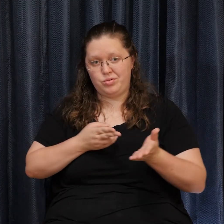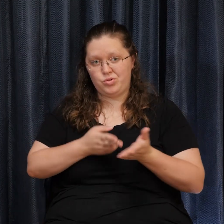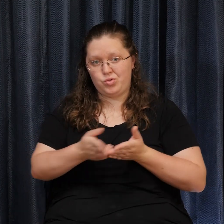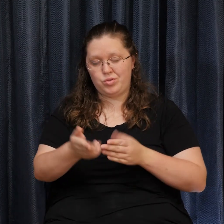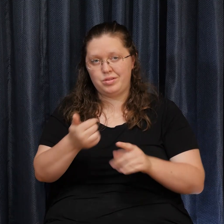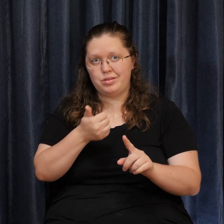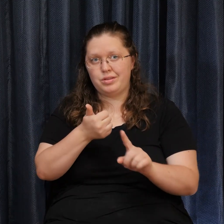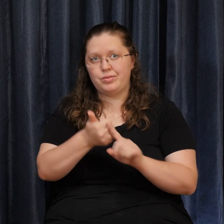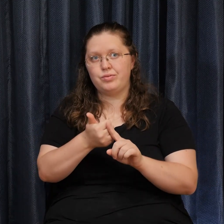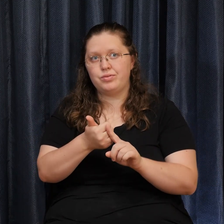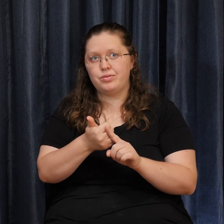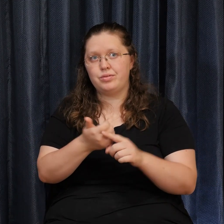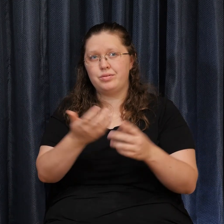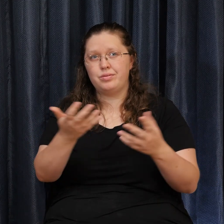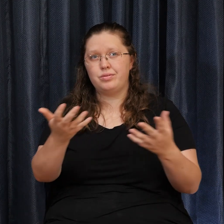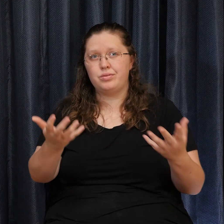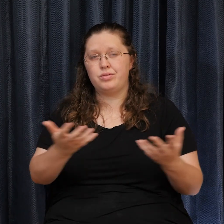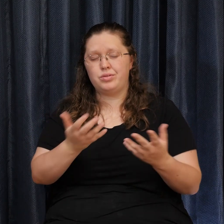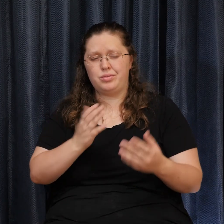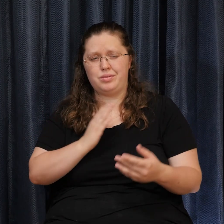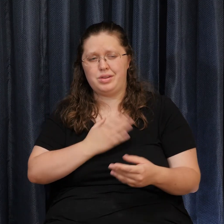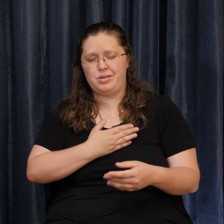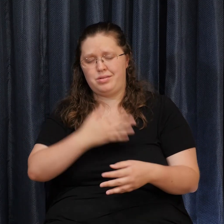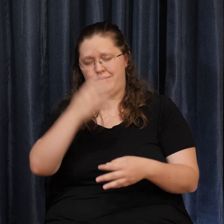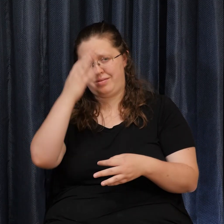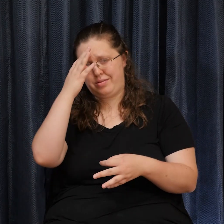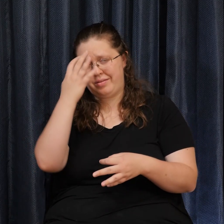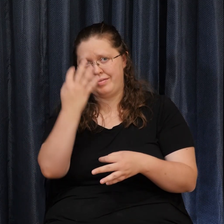Encouraged By our Faith In Divine Law